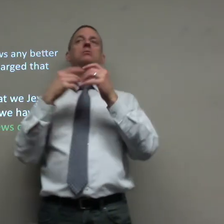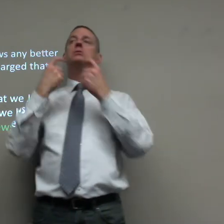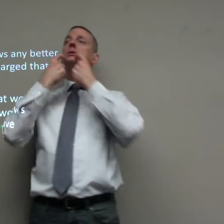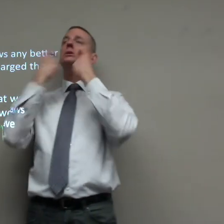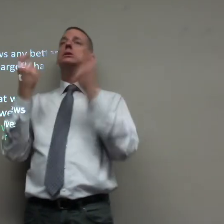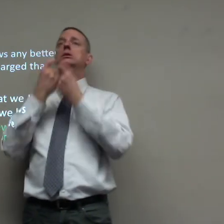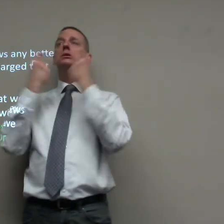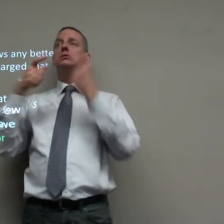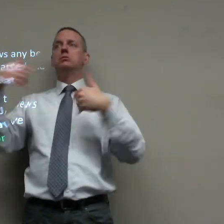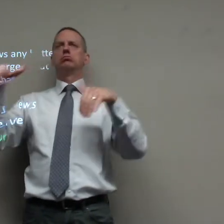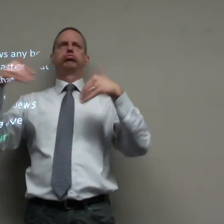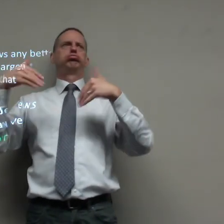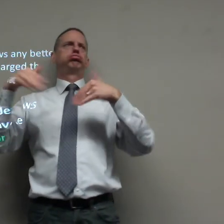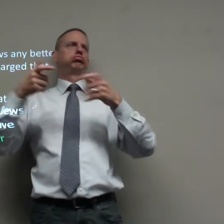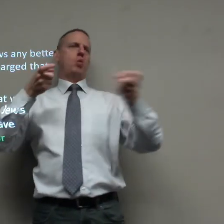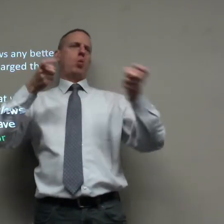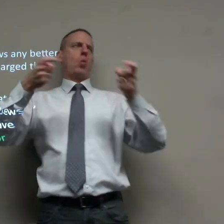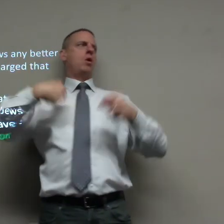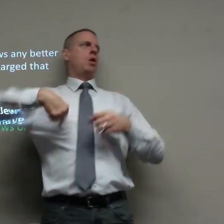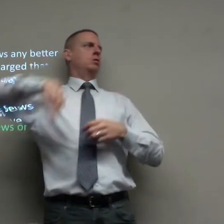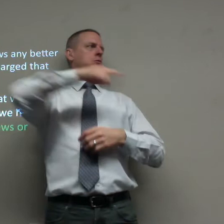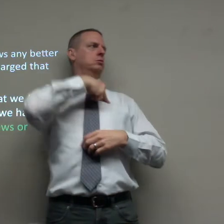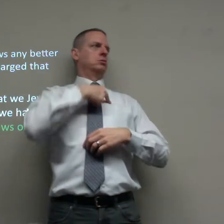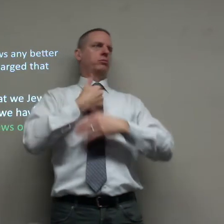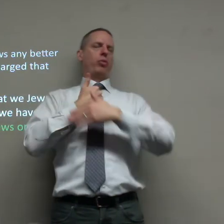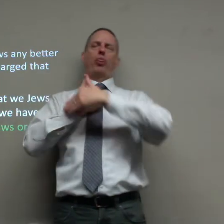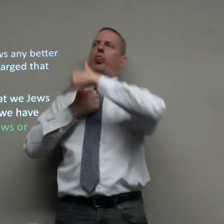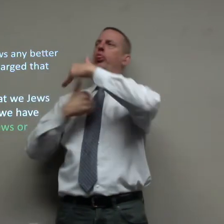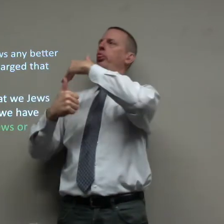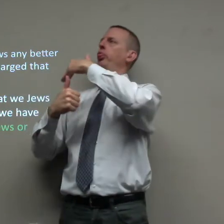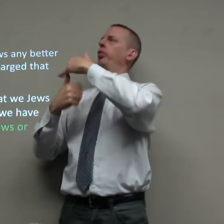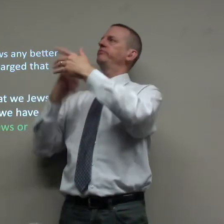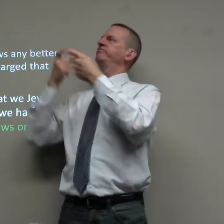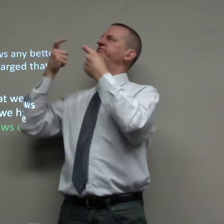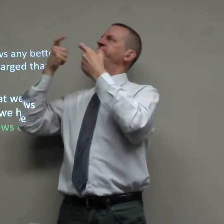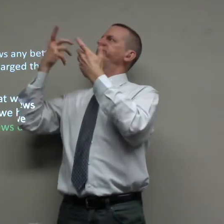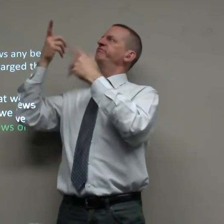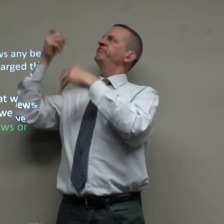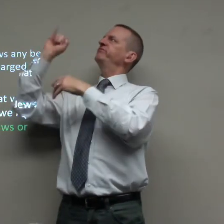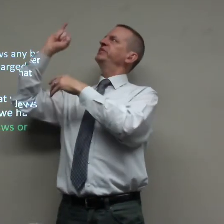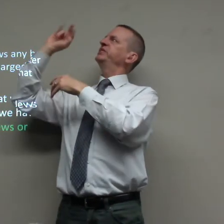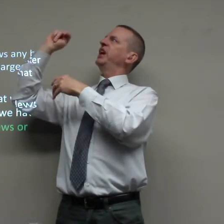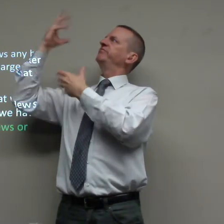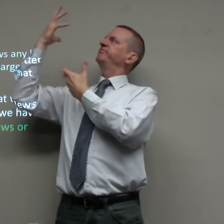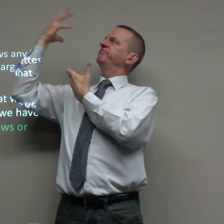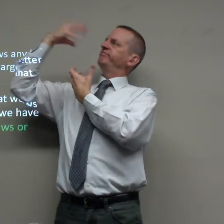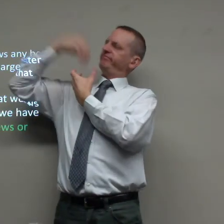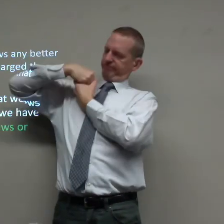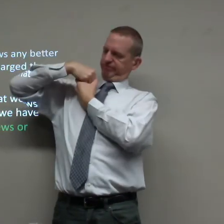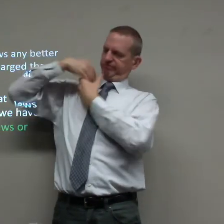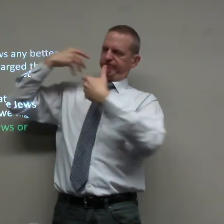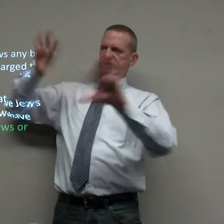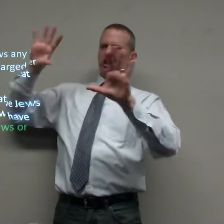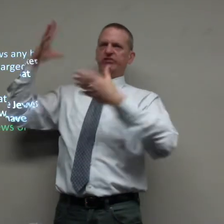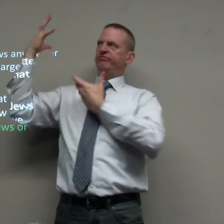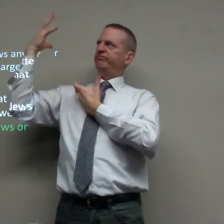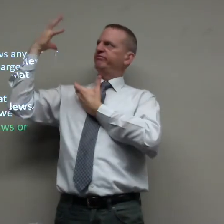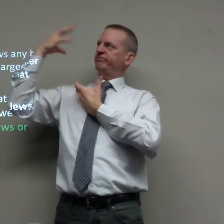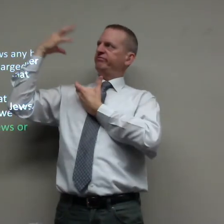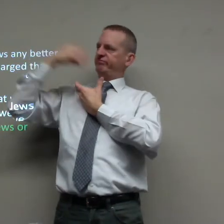it means that sin has already taken control of our lives we are under their control sin is a part of us already